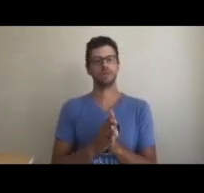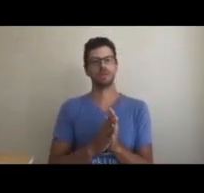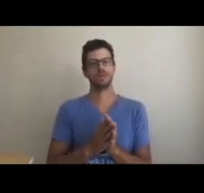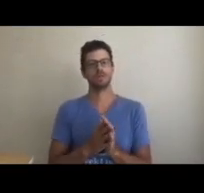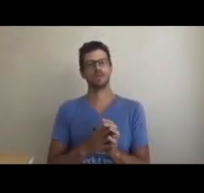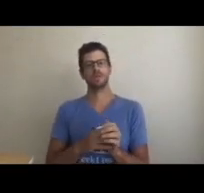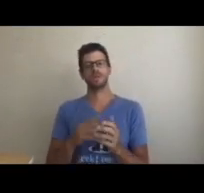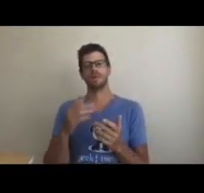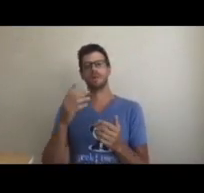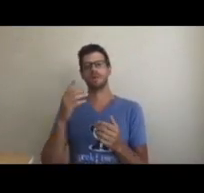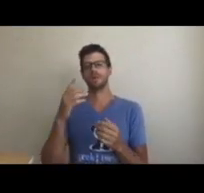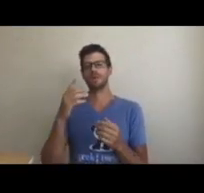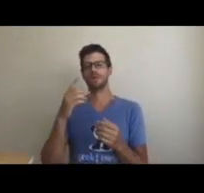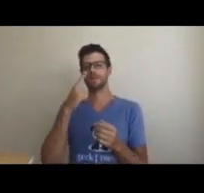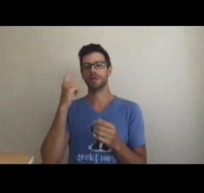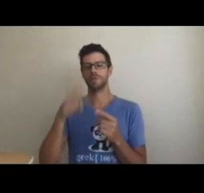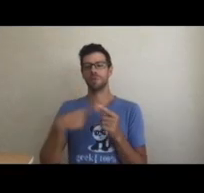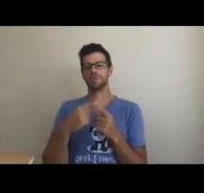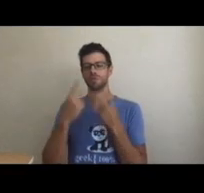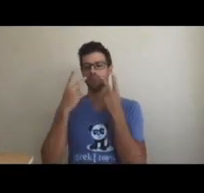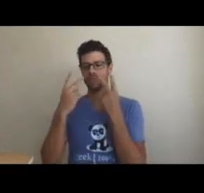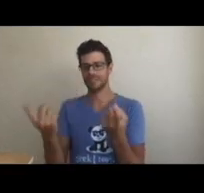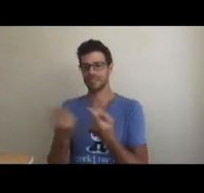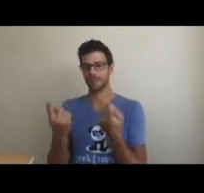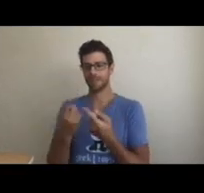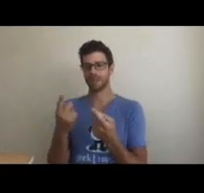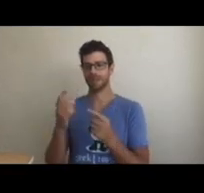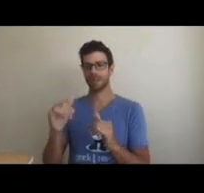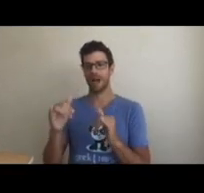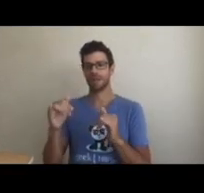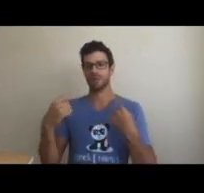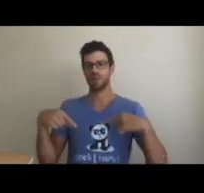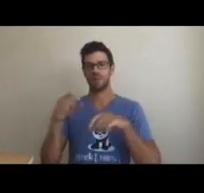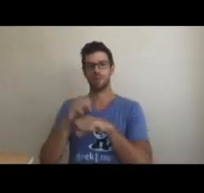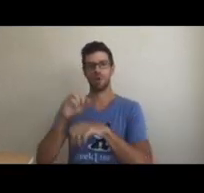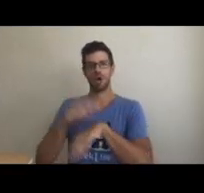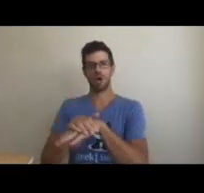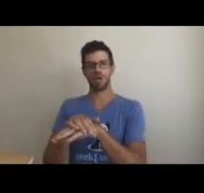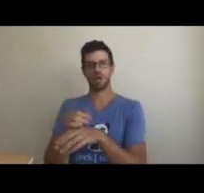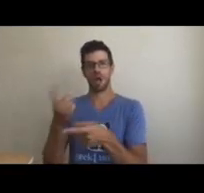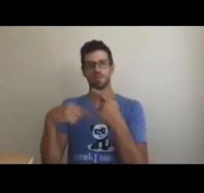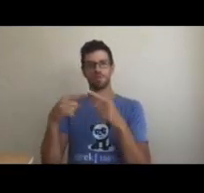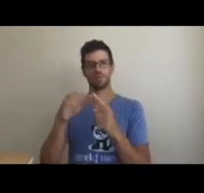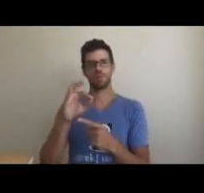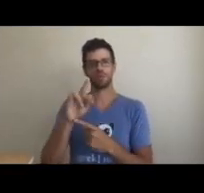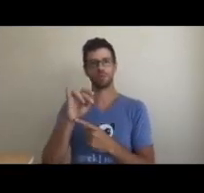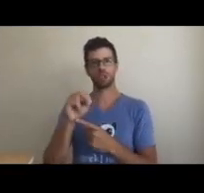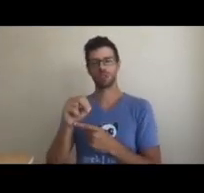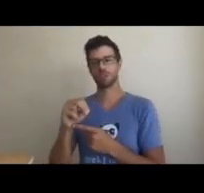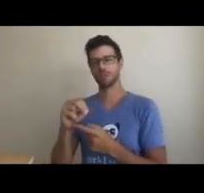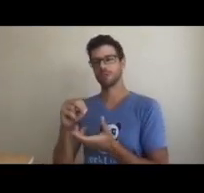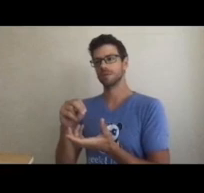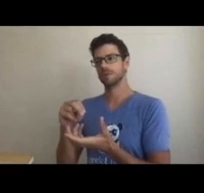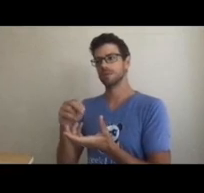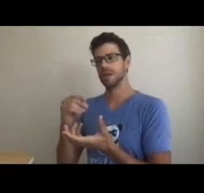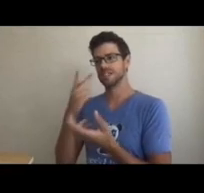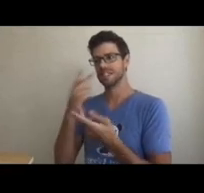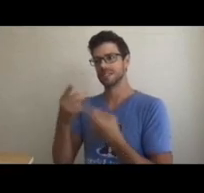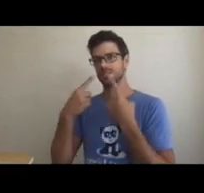When you see something that you've worked on come to fruition and succeeds,